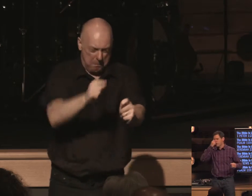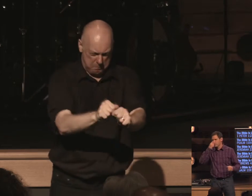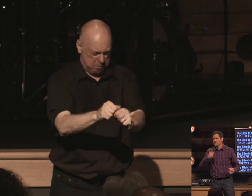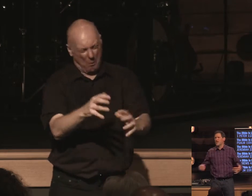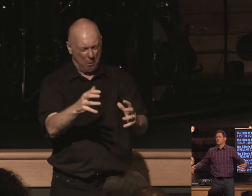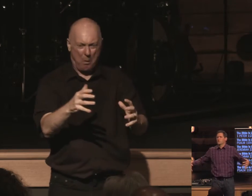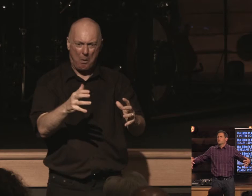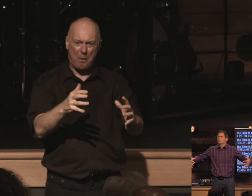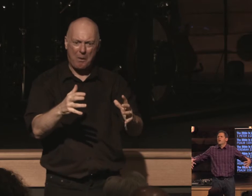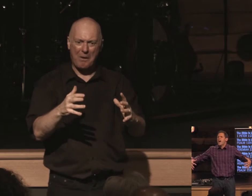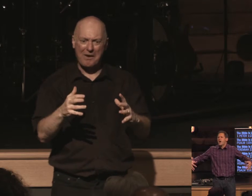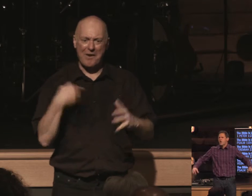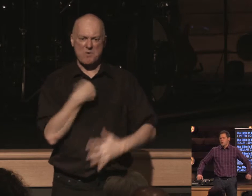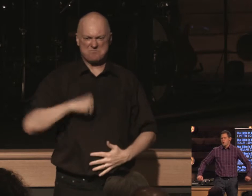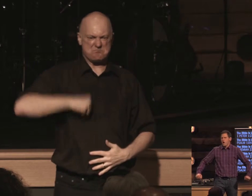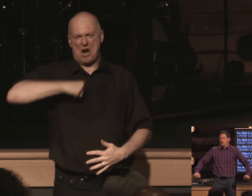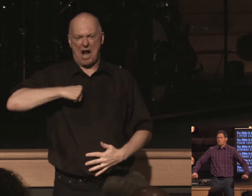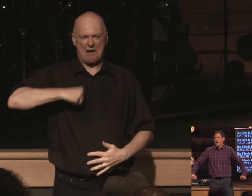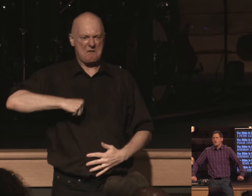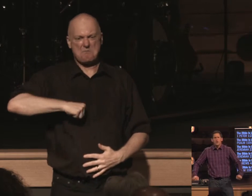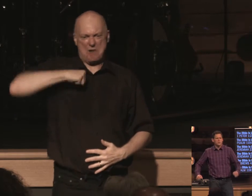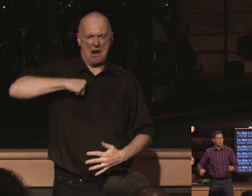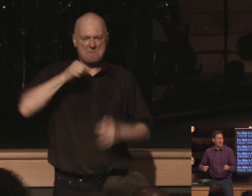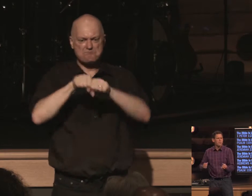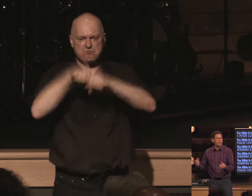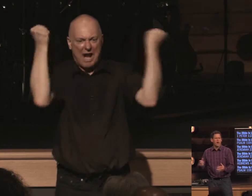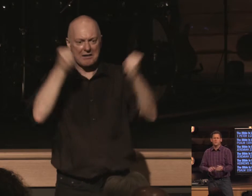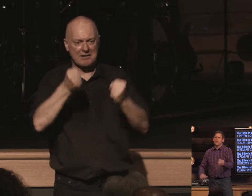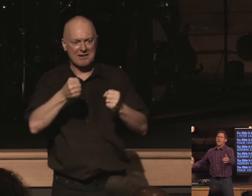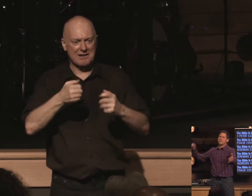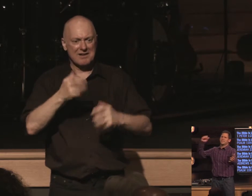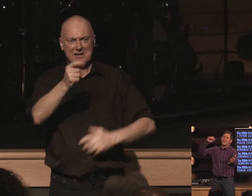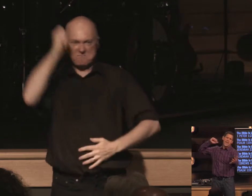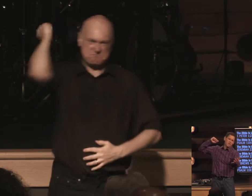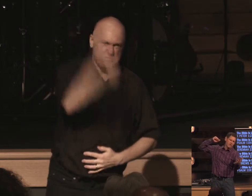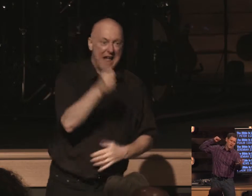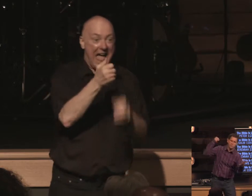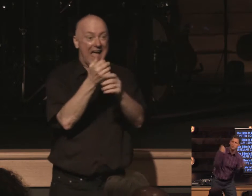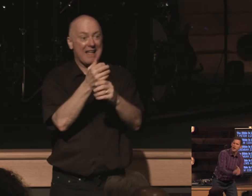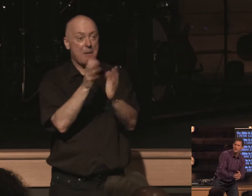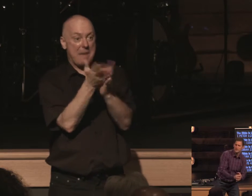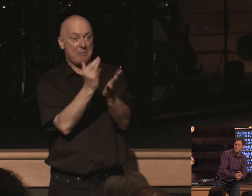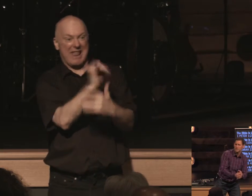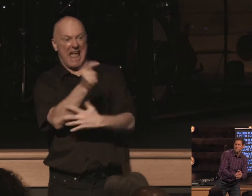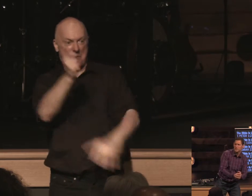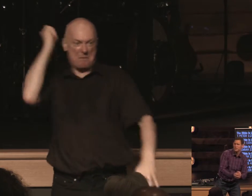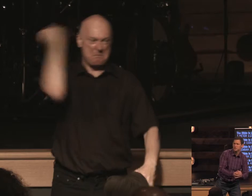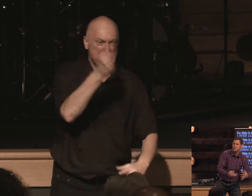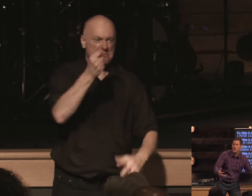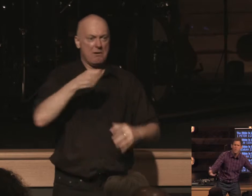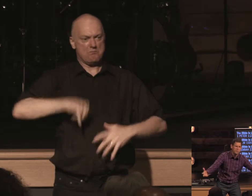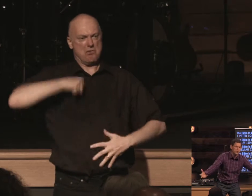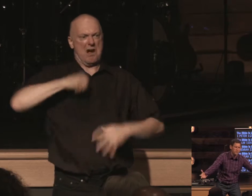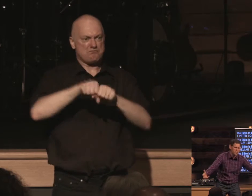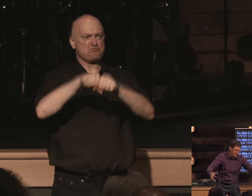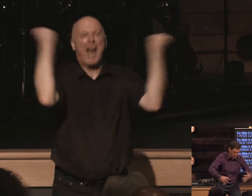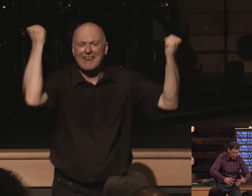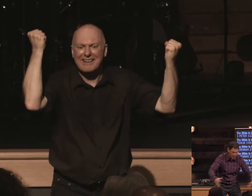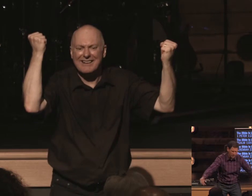and of ourselves we're proud we walk around but the bible comes and it's like a hammer and it breaks us into pieces so beautiful this puddle